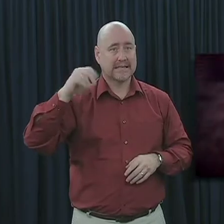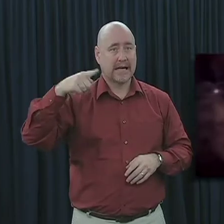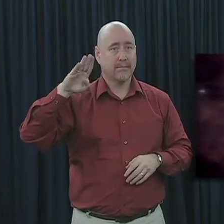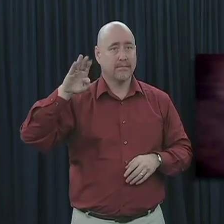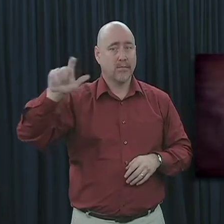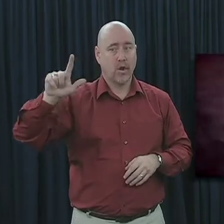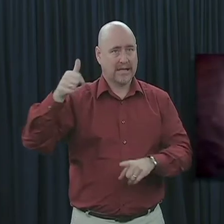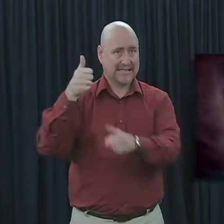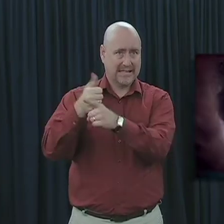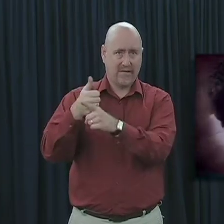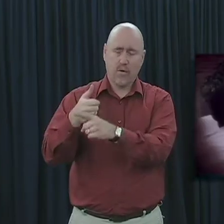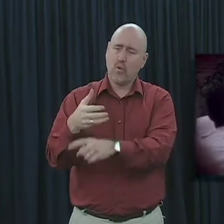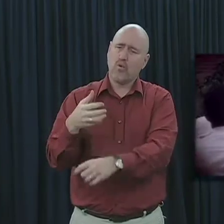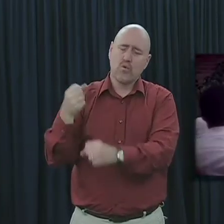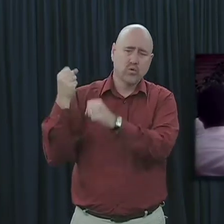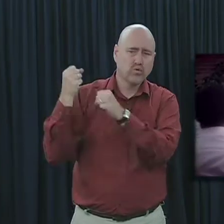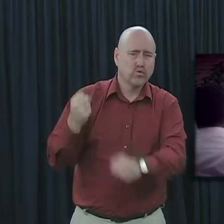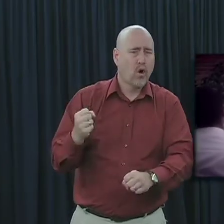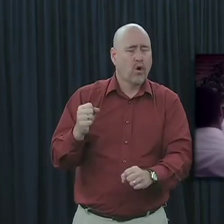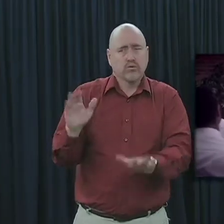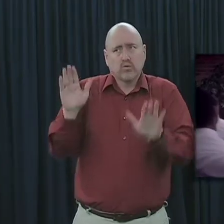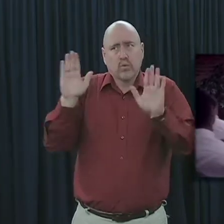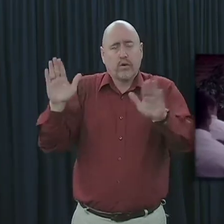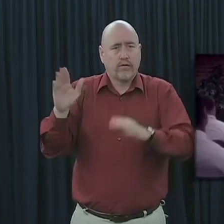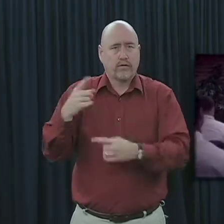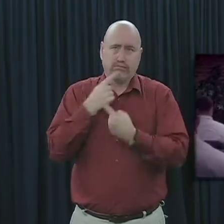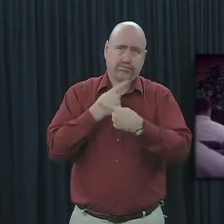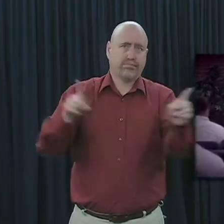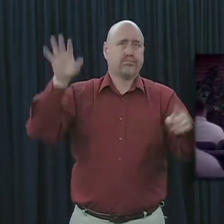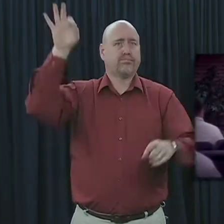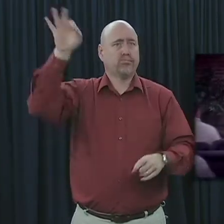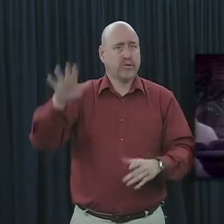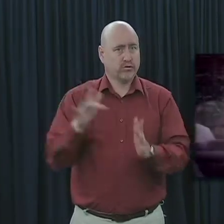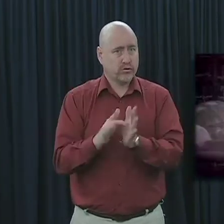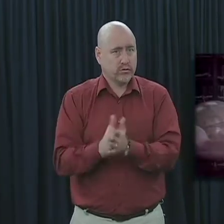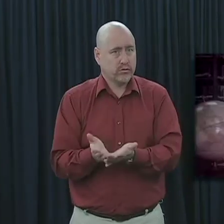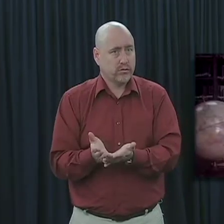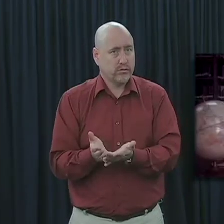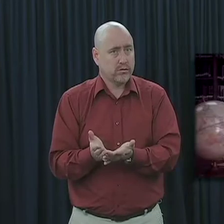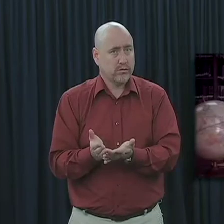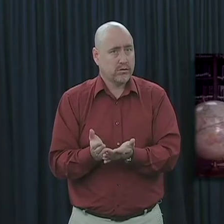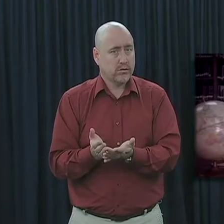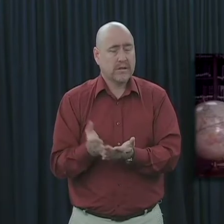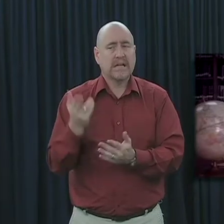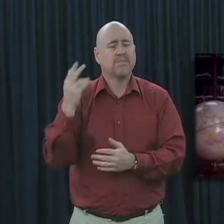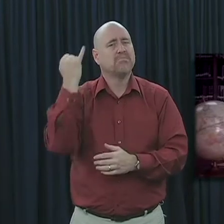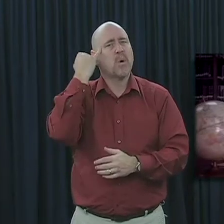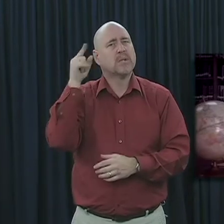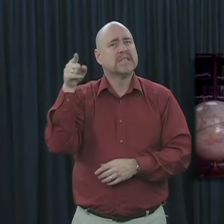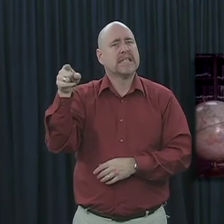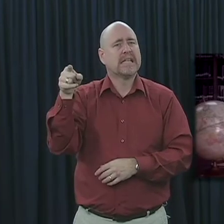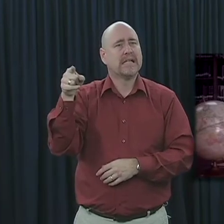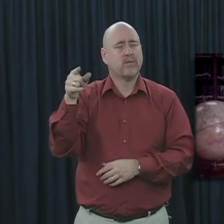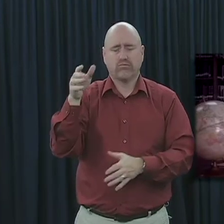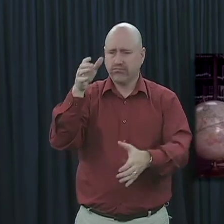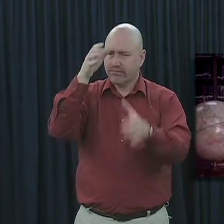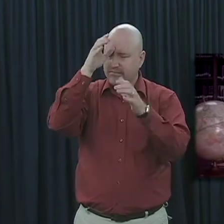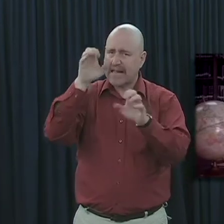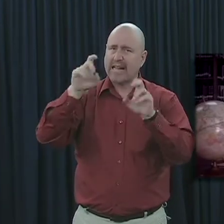who was himself a powerful and dynamic proclaimer of the Word of God. And let's say that he was a well-educated